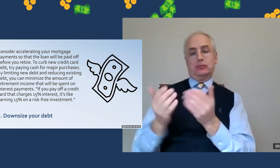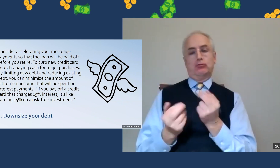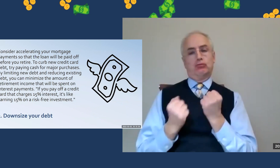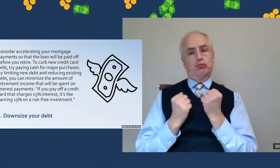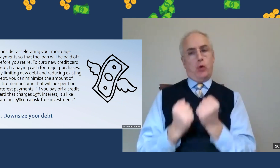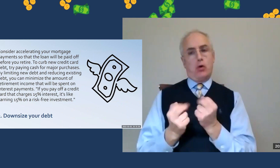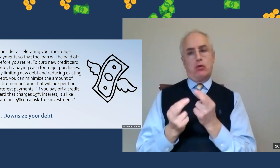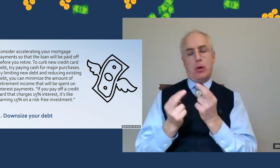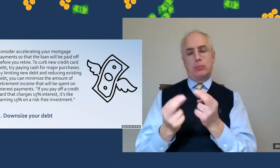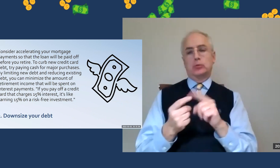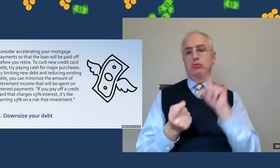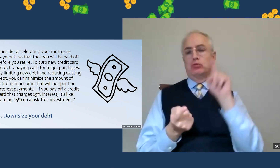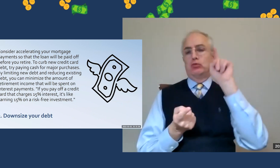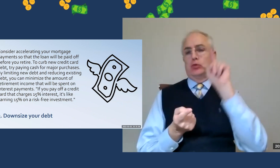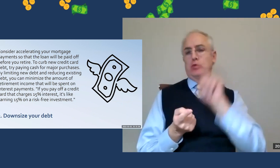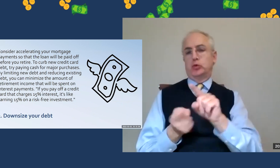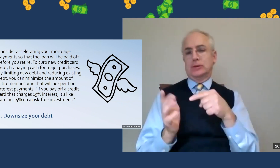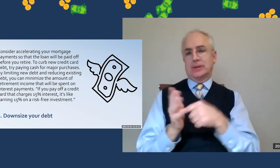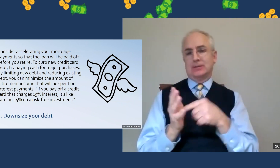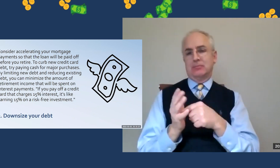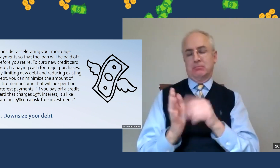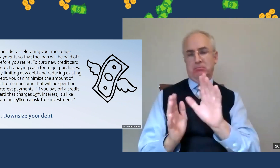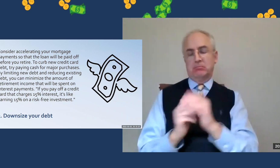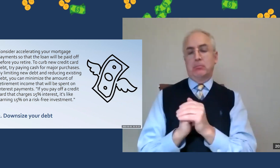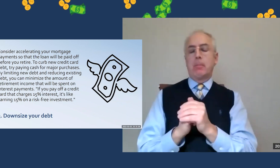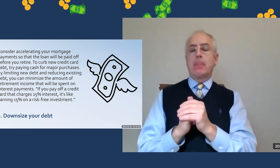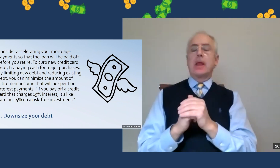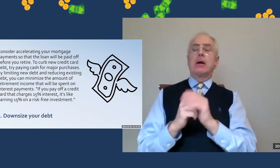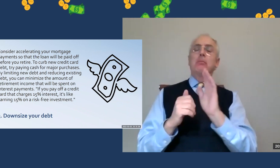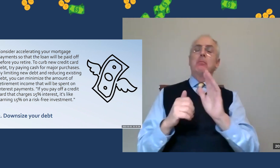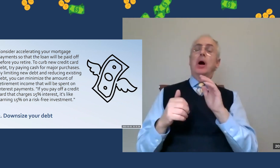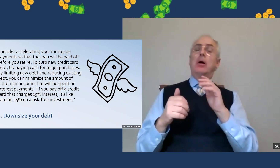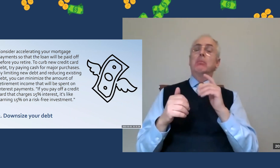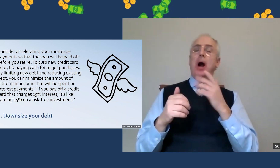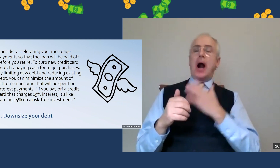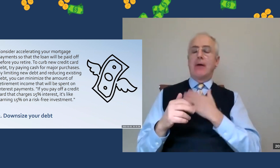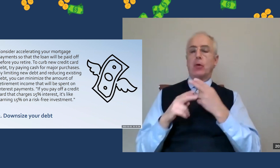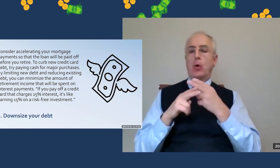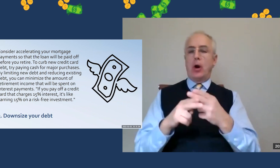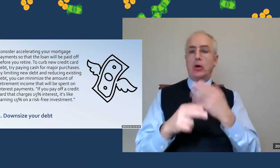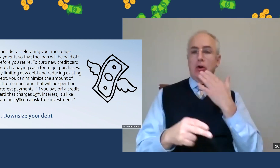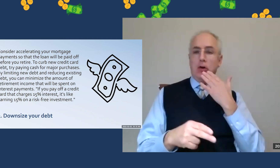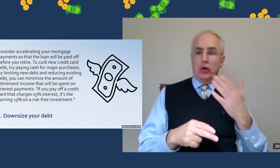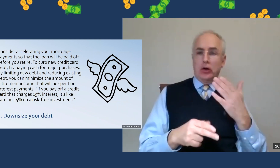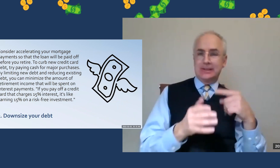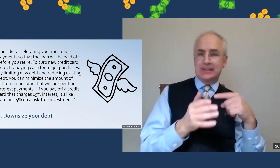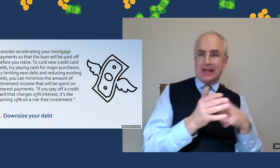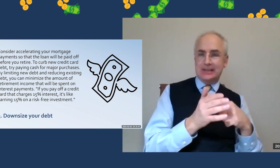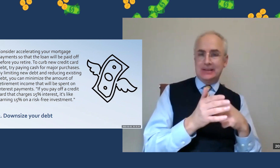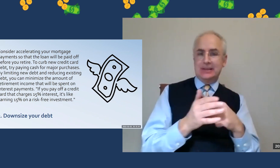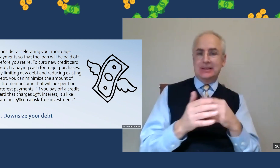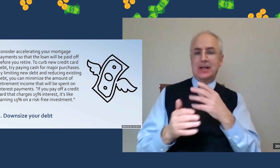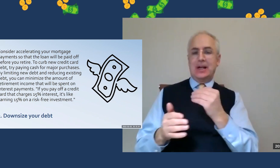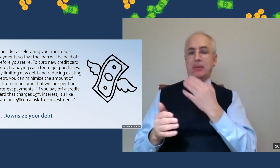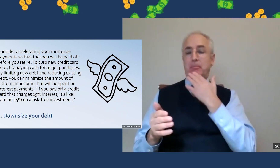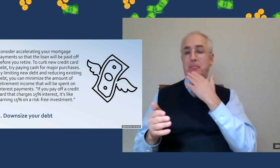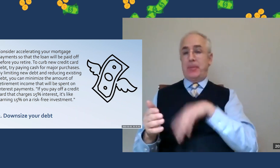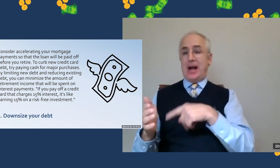To curb new credit card debt, try paying cash for major purchases or limit new debt and reduce existing debt.